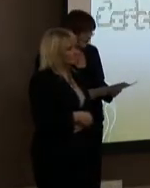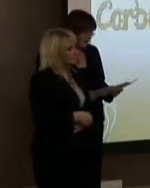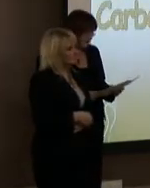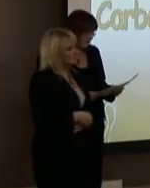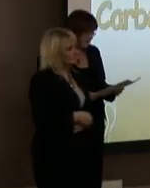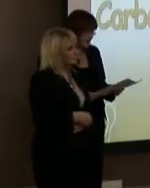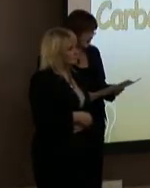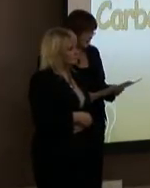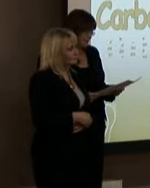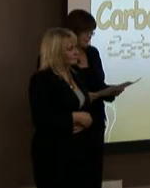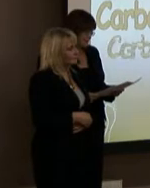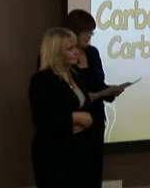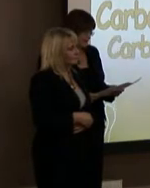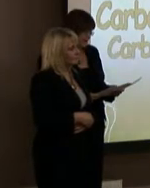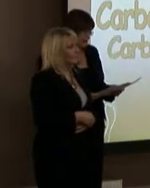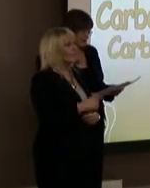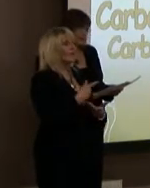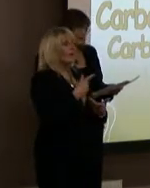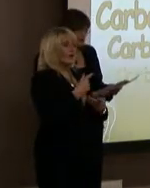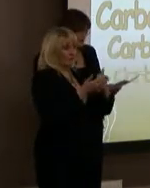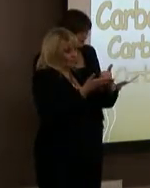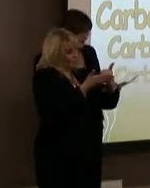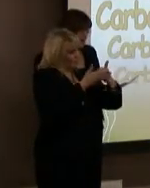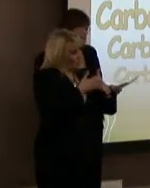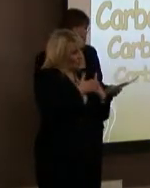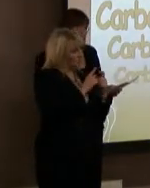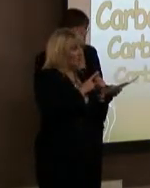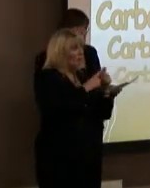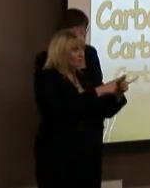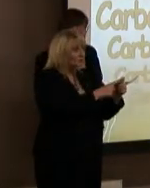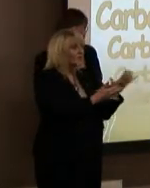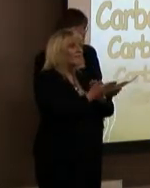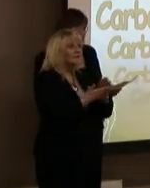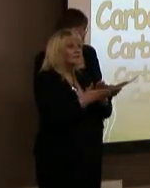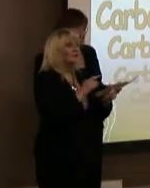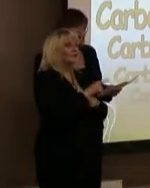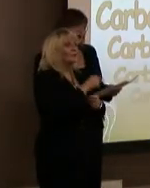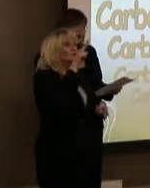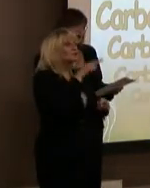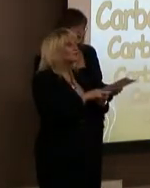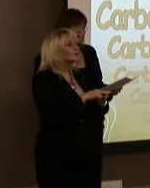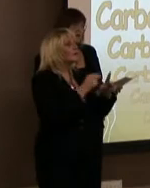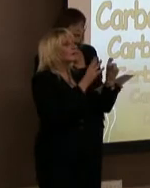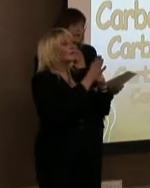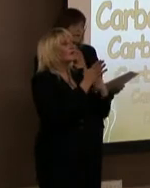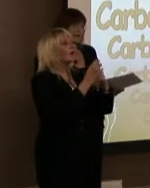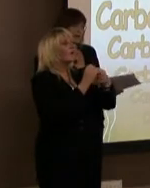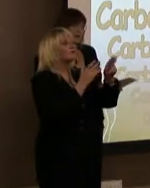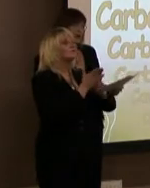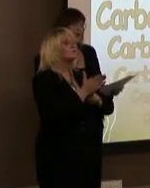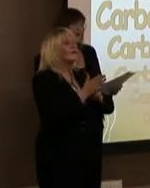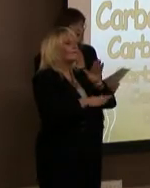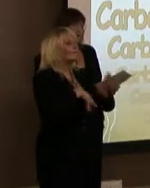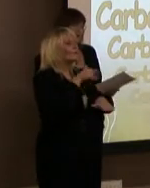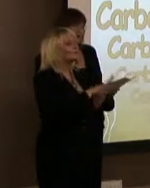By supporting my proposal, you will be reducing the carbon footprint of Works for You, and hopefully we will